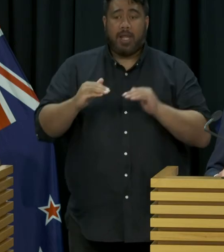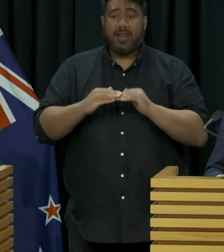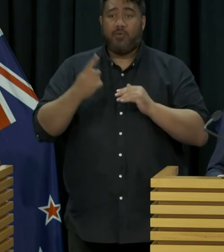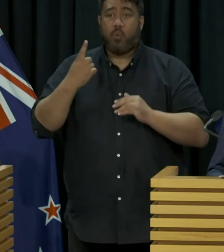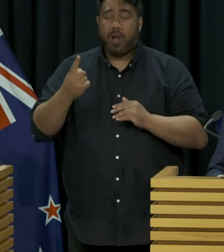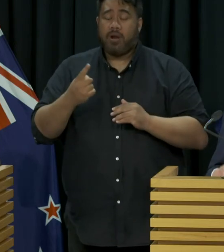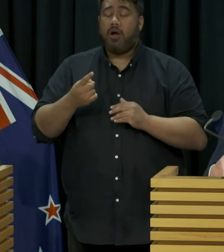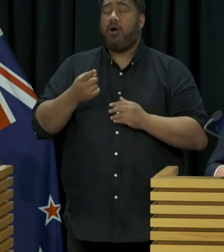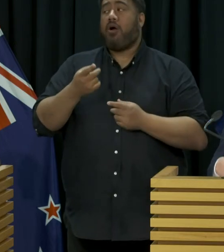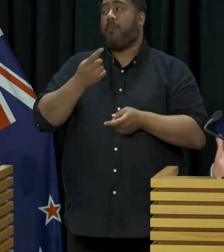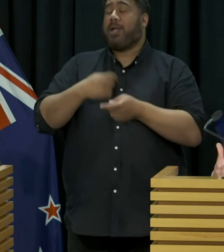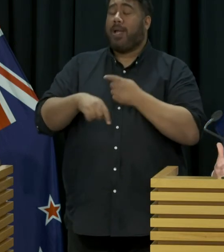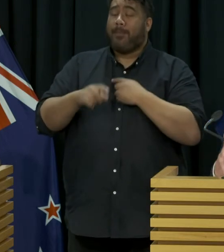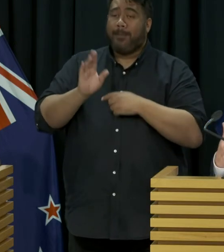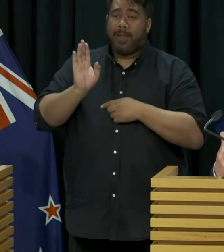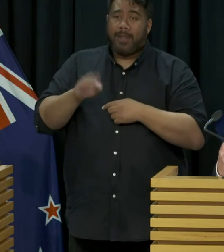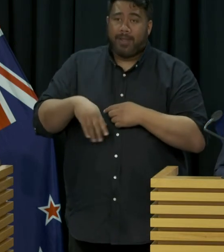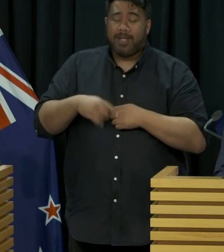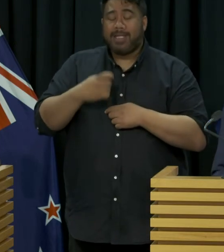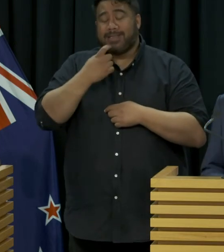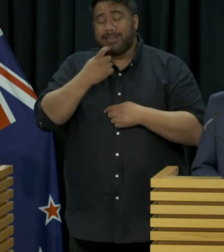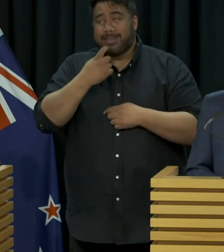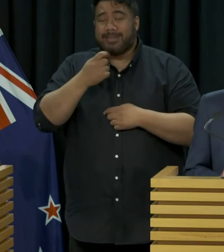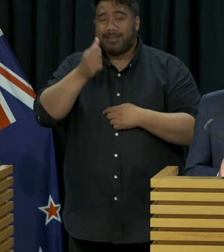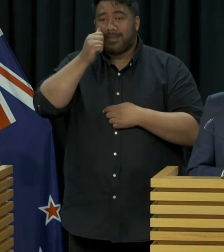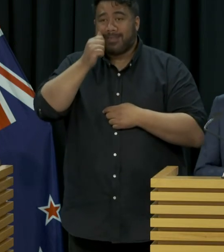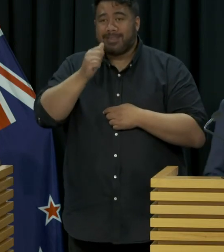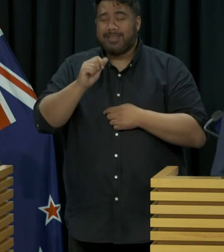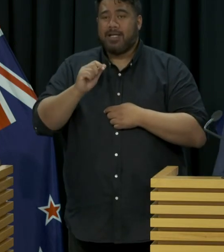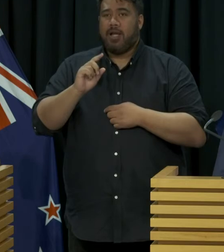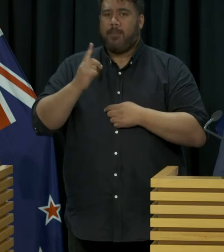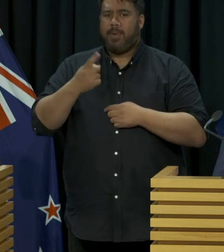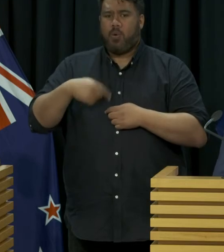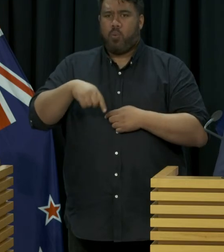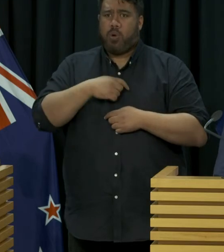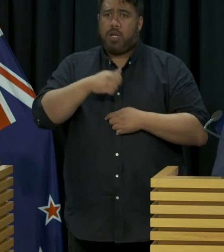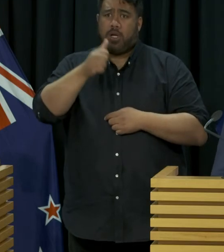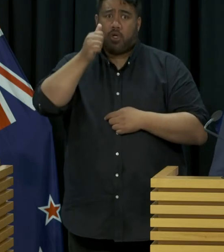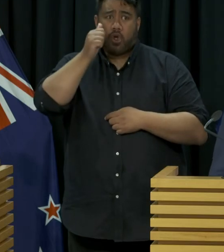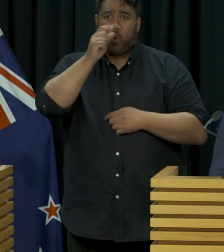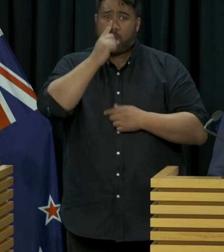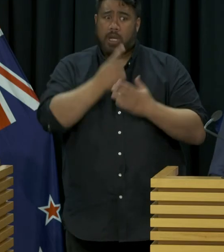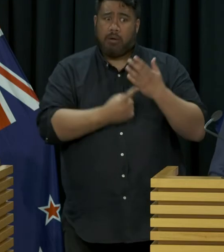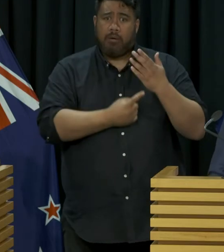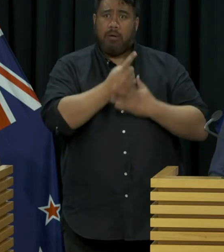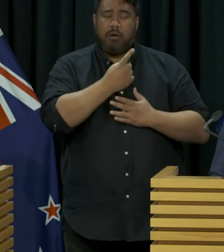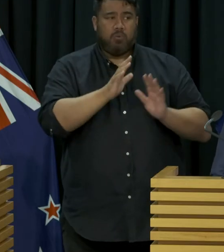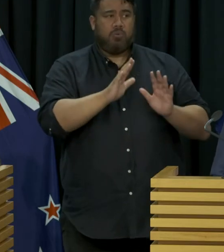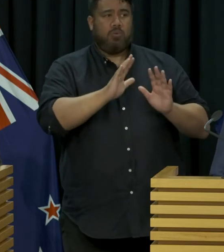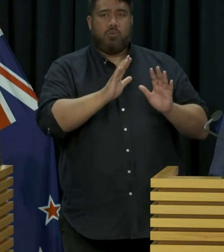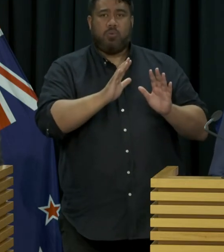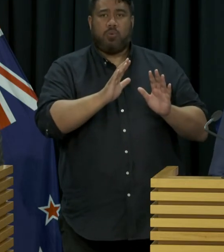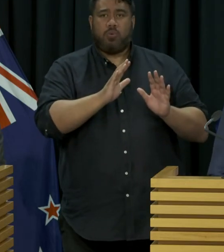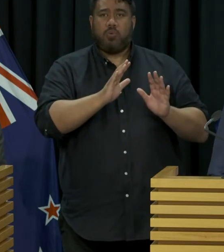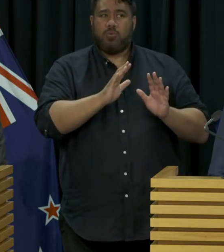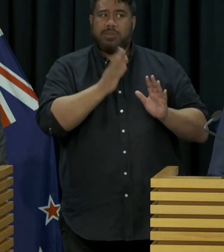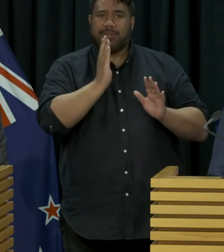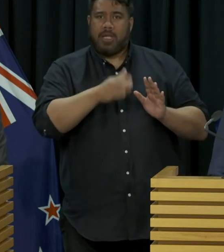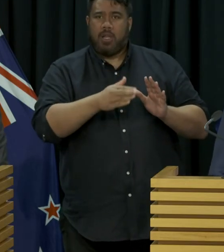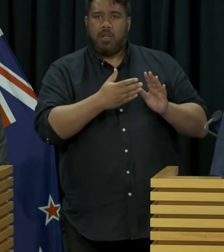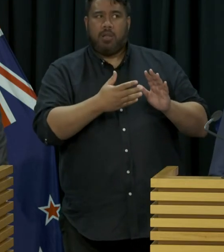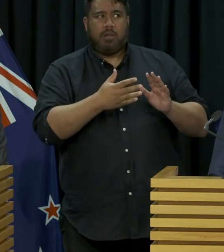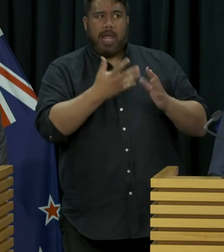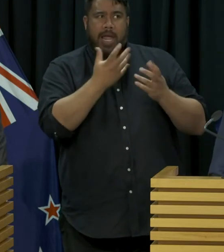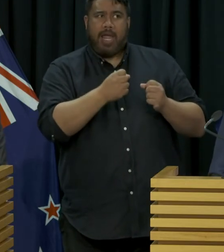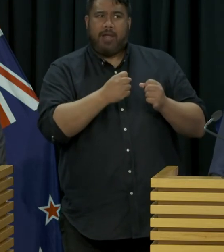rather than responding to the threat that is there but we've seen we've had these cases over the last week there is an ongoing threat there the